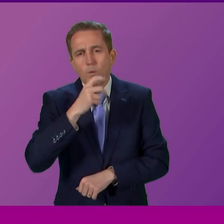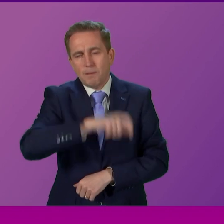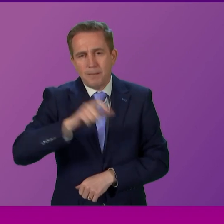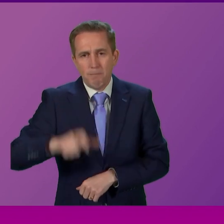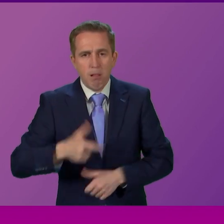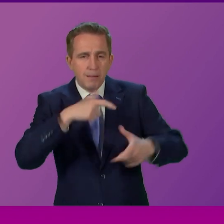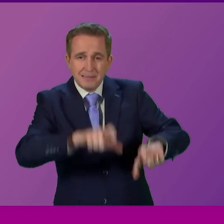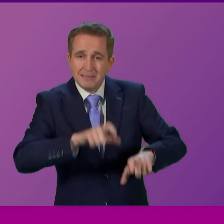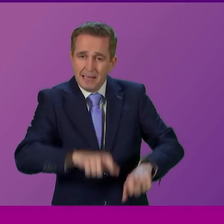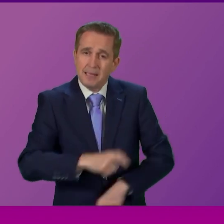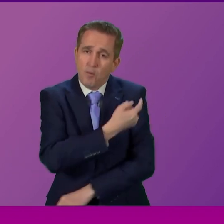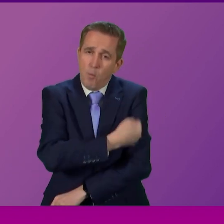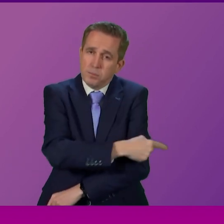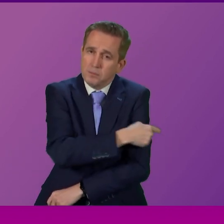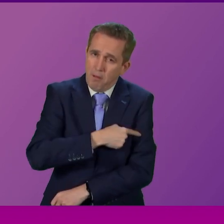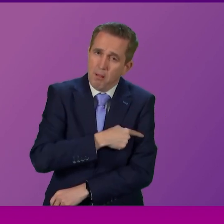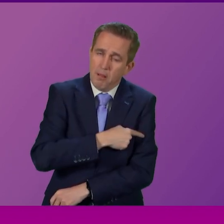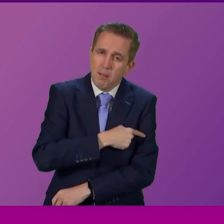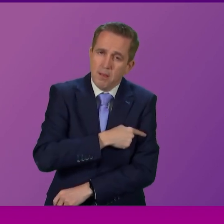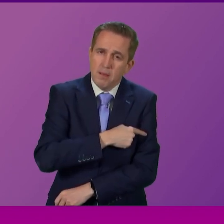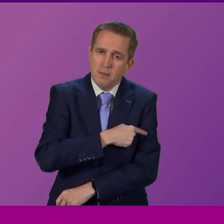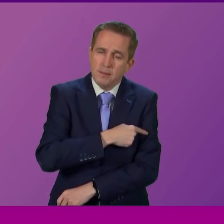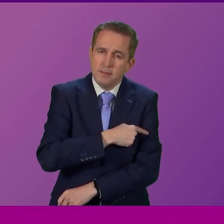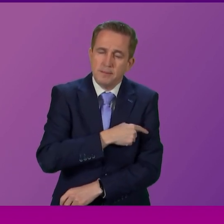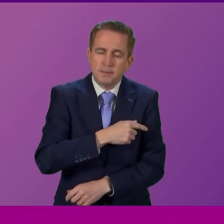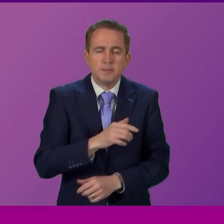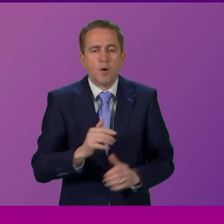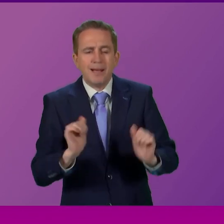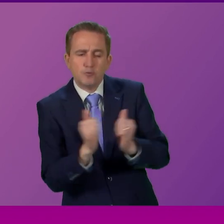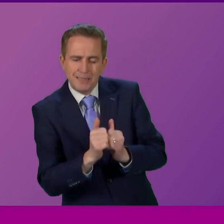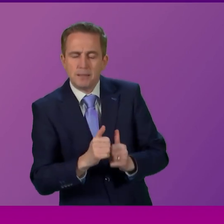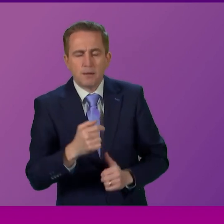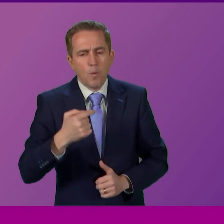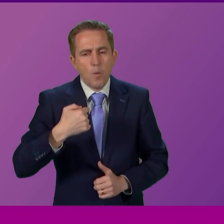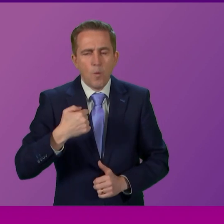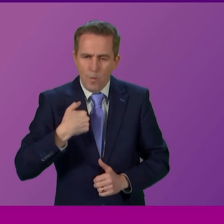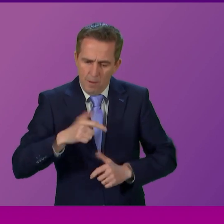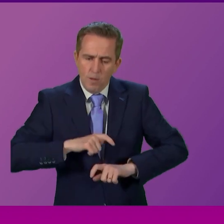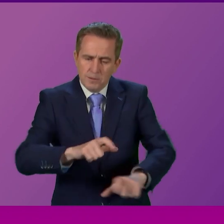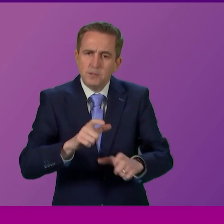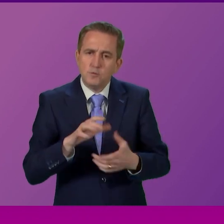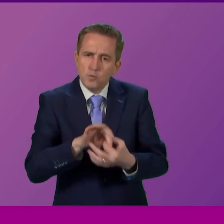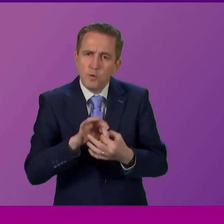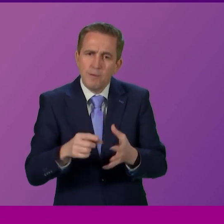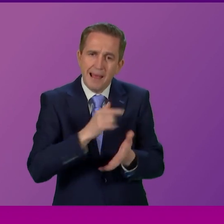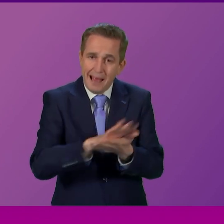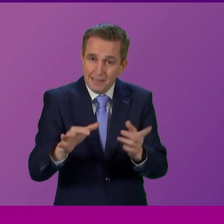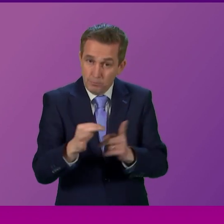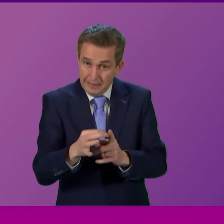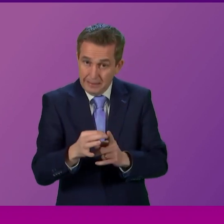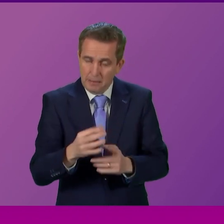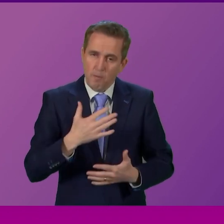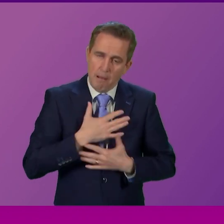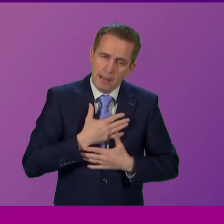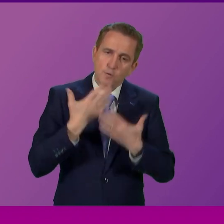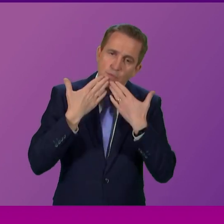come into hospital so we'll certainly continue to work with all of the relevant bodies in relation to AHPs but I want to place on record my thanks for the incredible